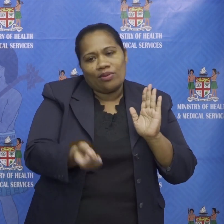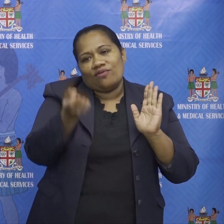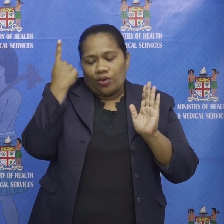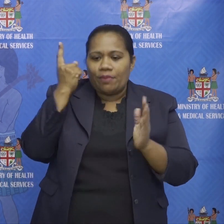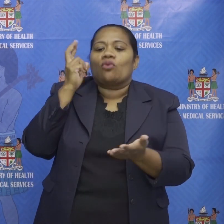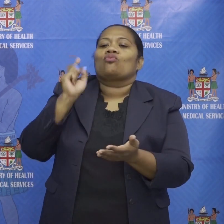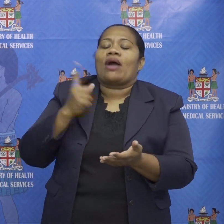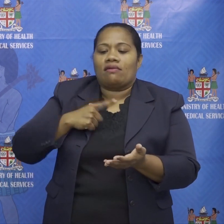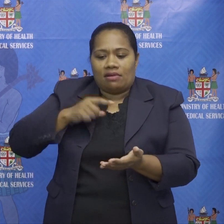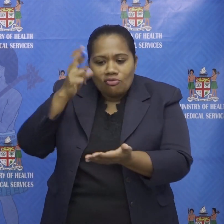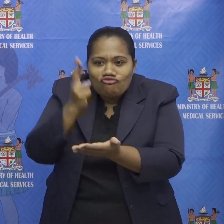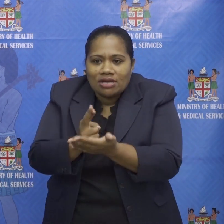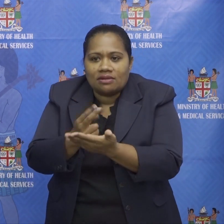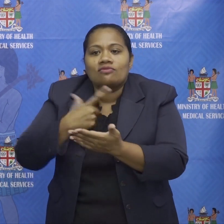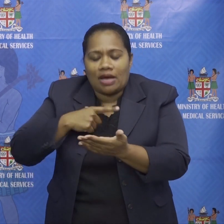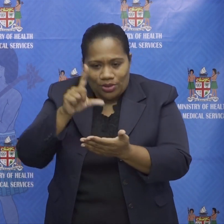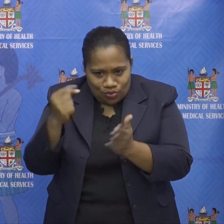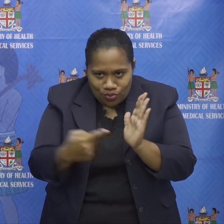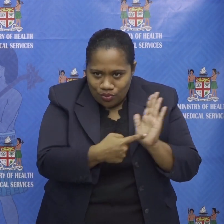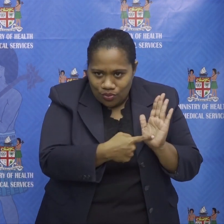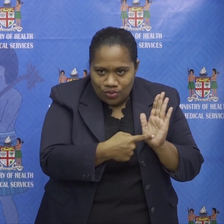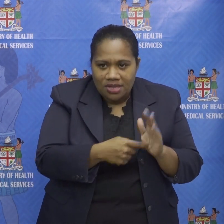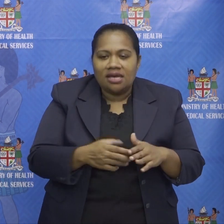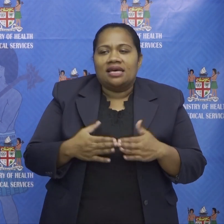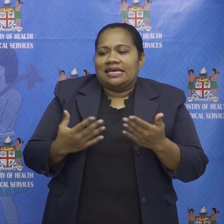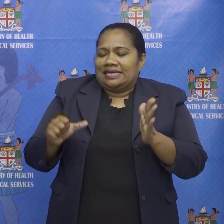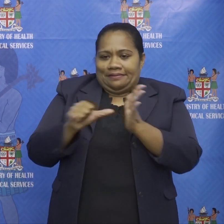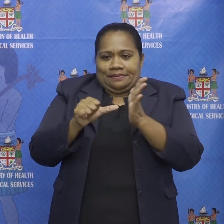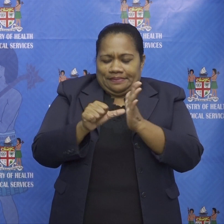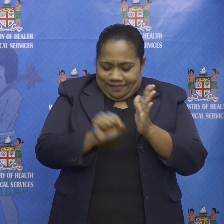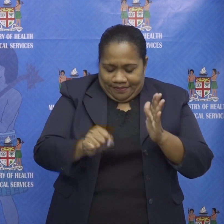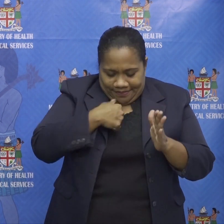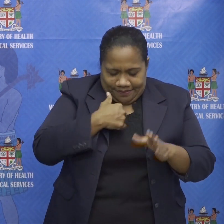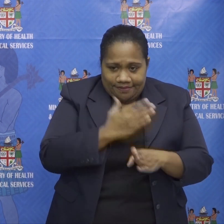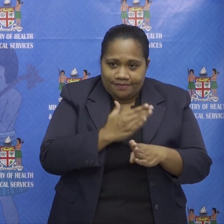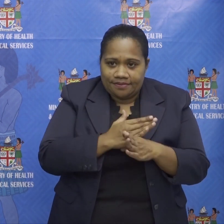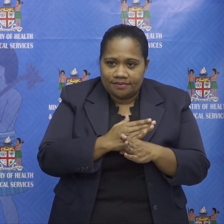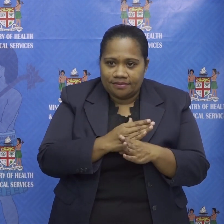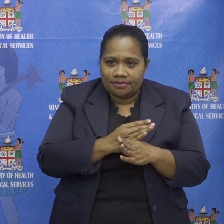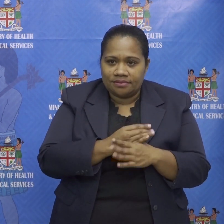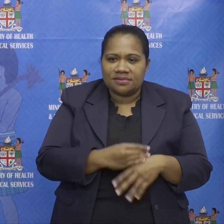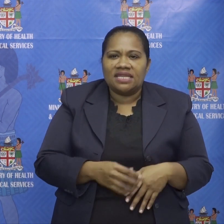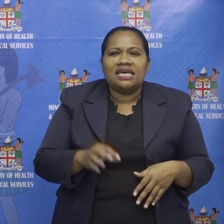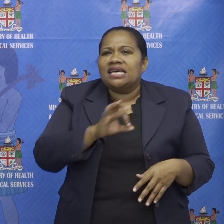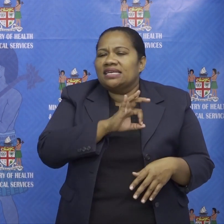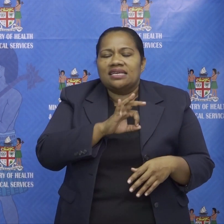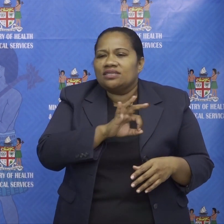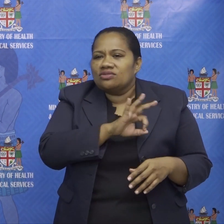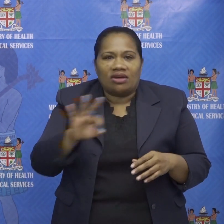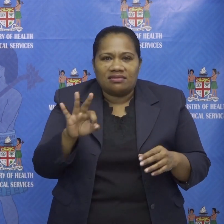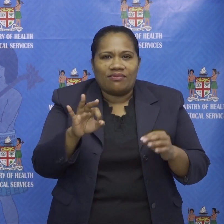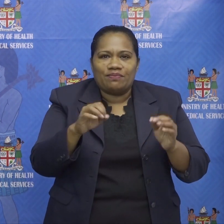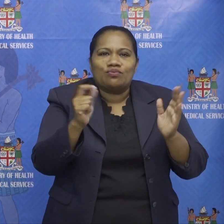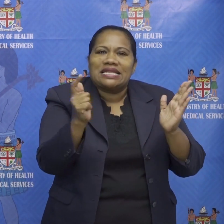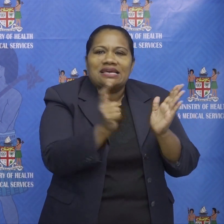okay and this is the it's it's a difficult space that i work in it's not a space that can be legislated it's a space that requires